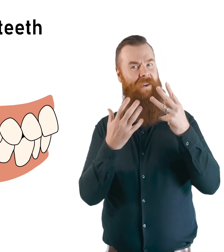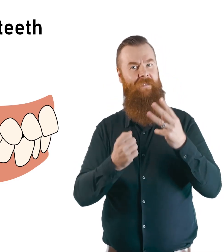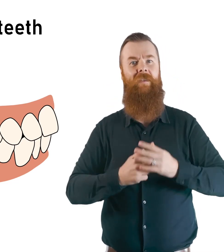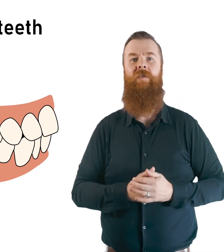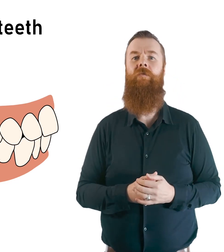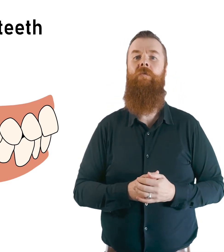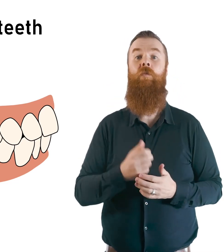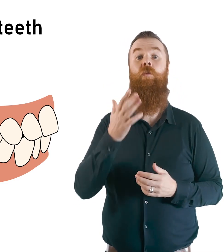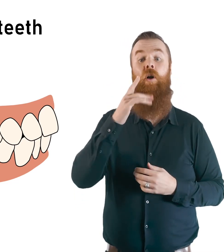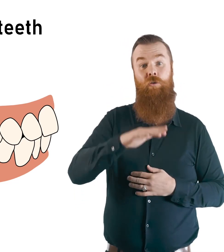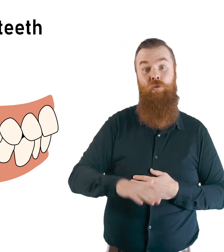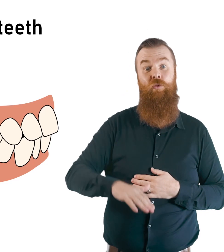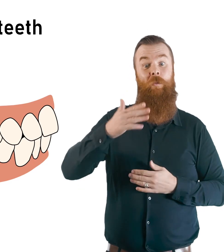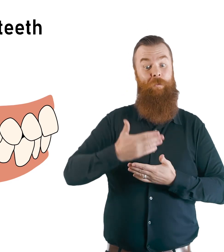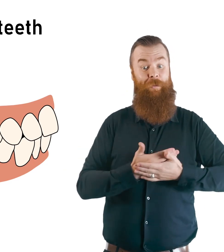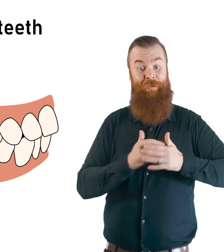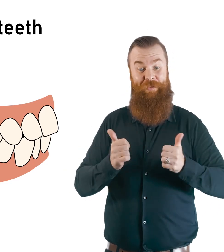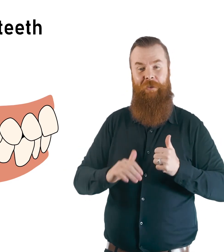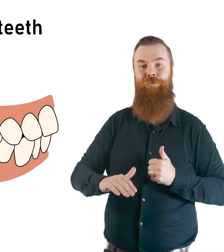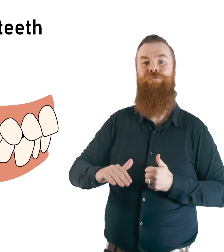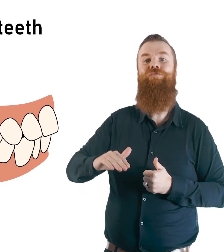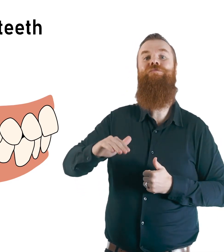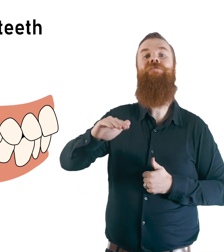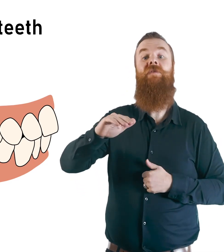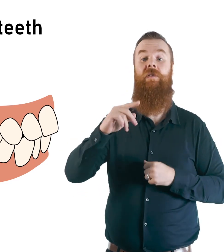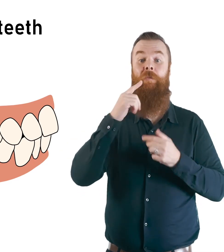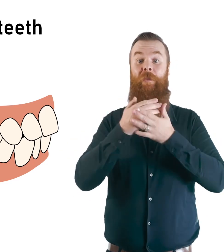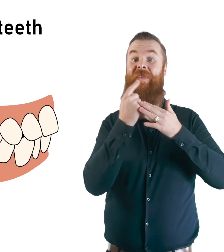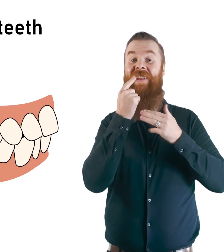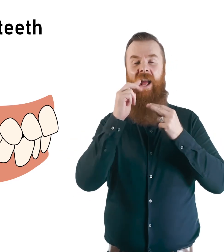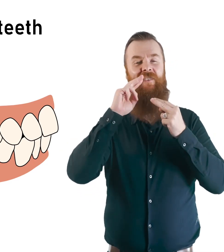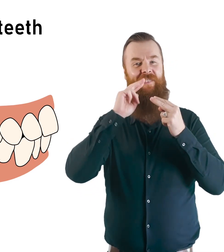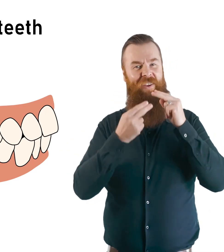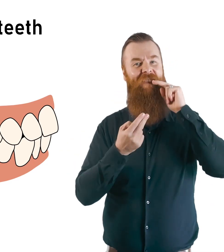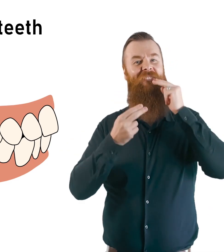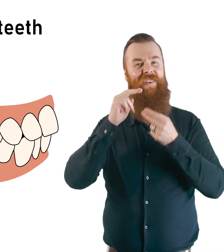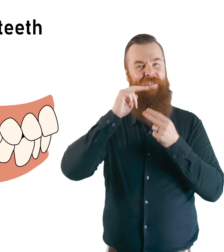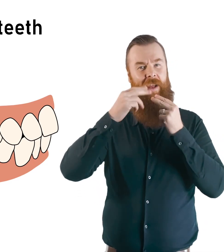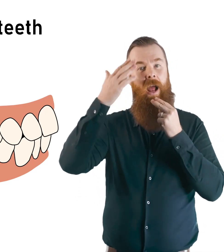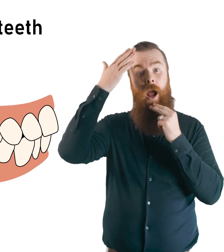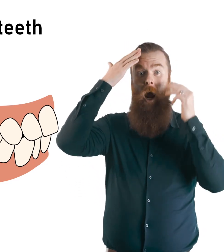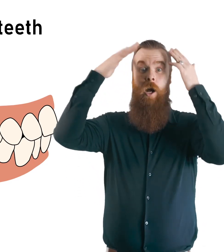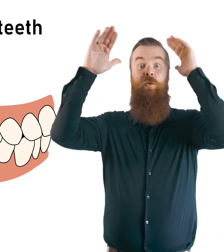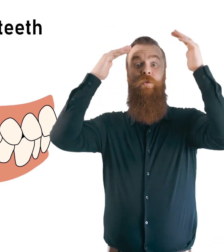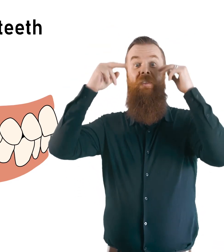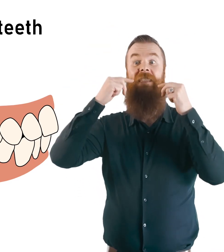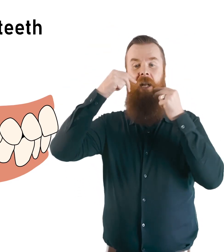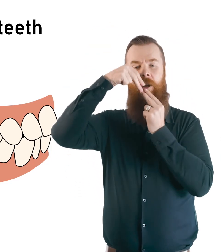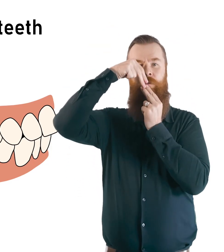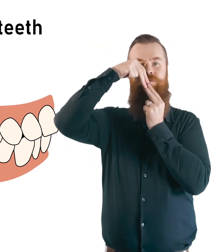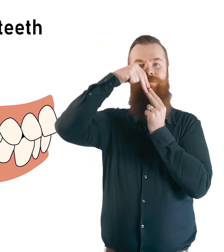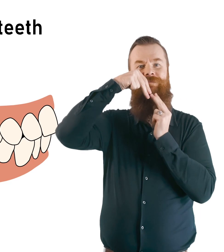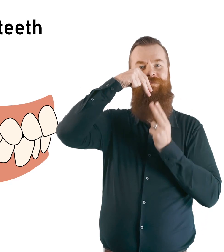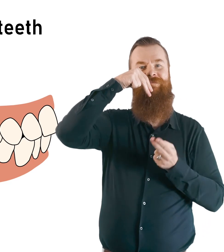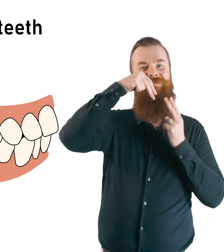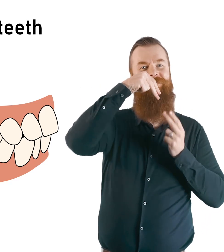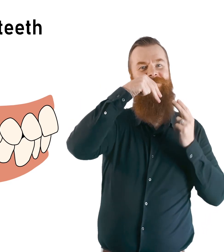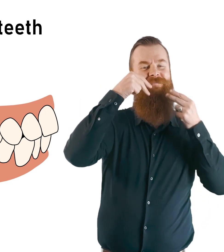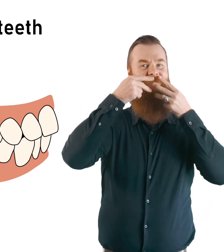Permanent adult teeth replace baby teeth as children grow. Even though baby teeth eventually come